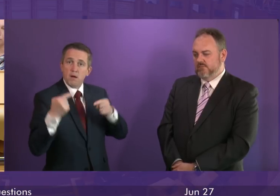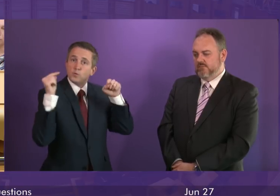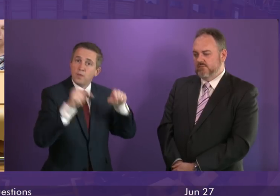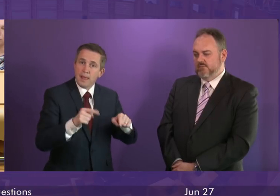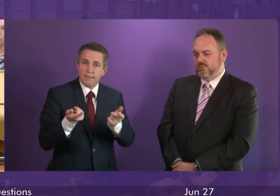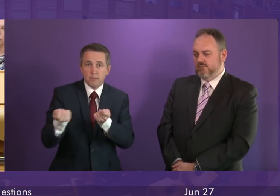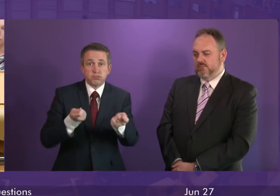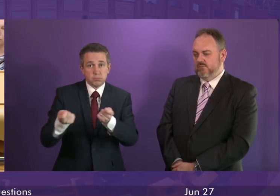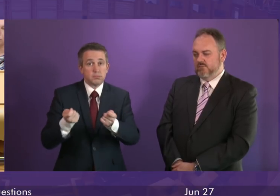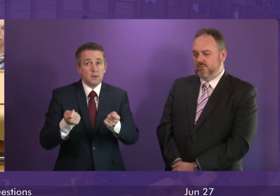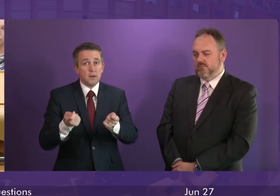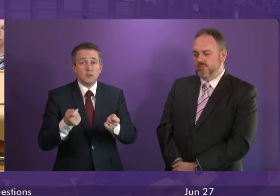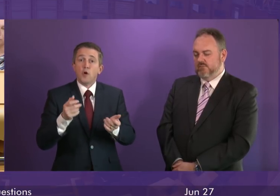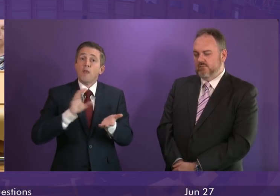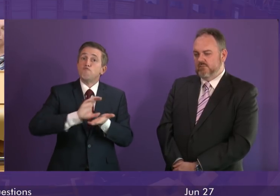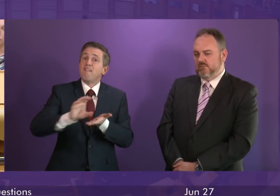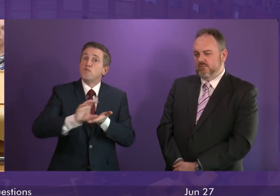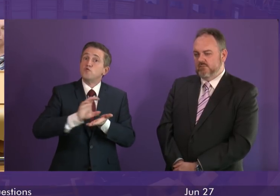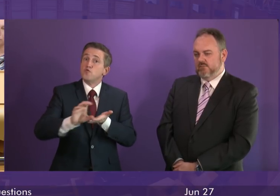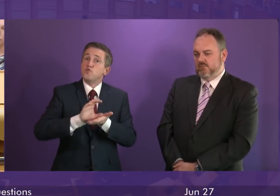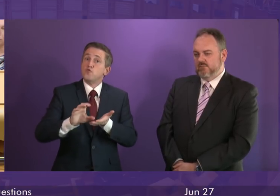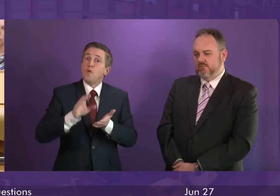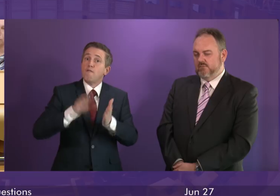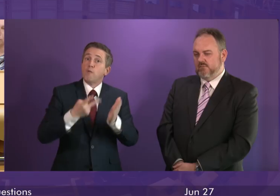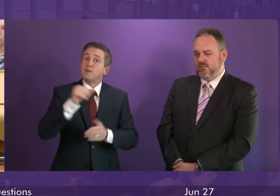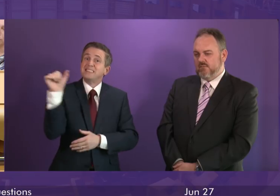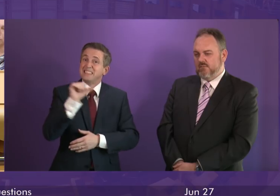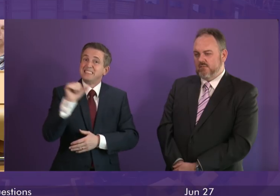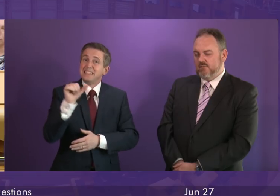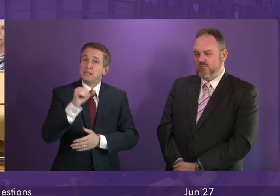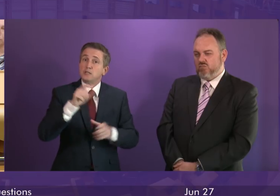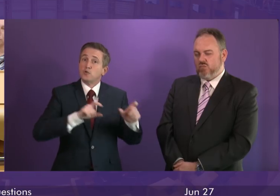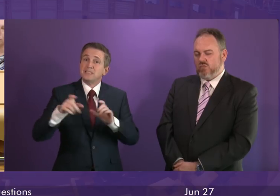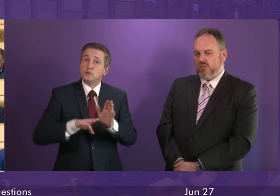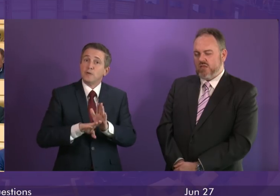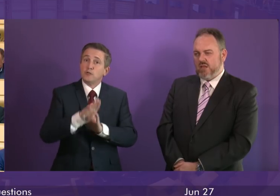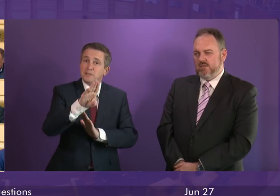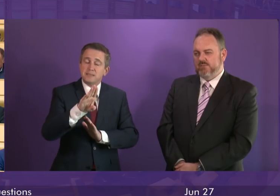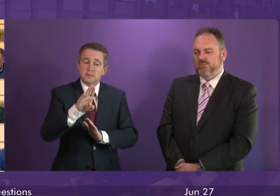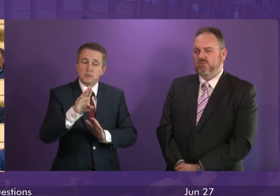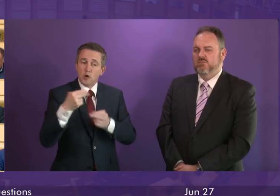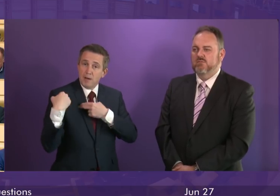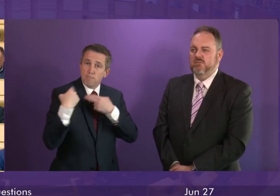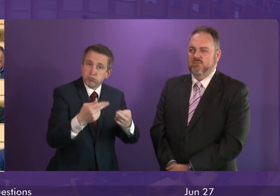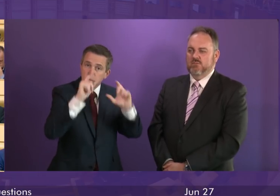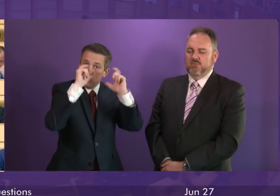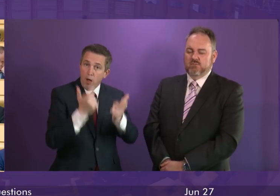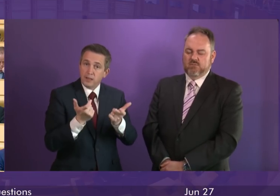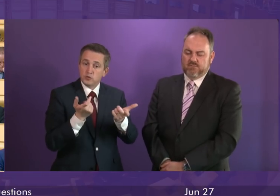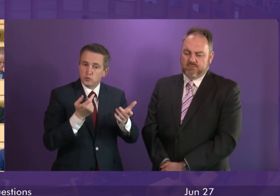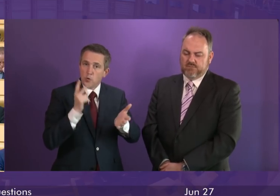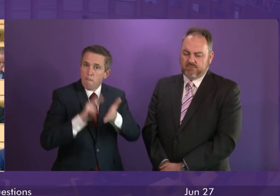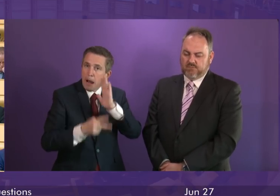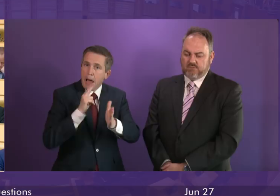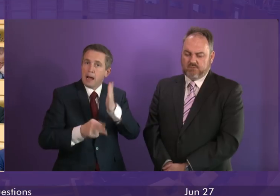colleges with real terms increases in revenue funding since 2016-17. So colleges are expected to plan and manage their